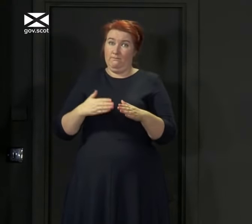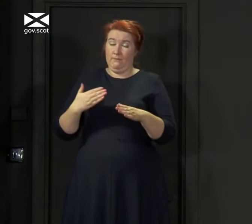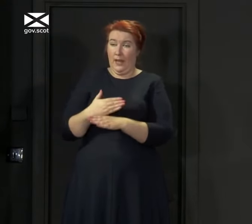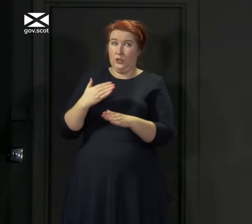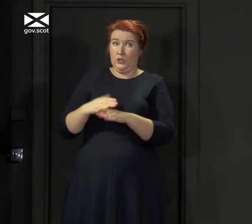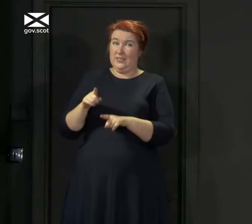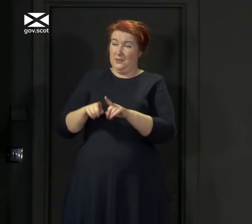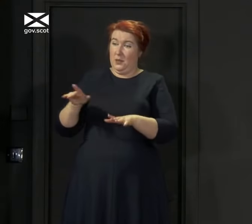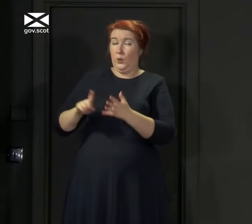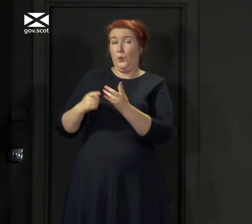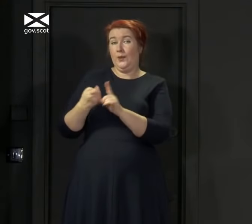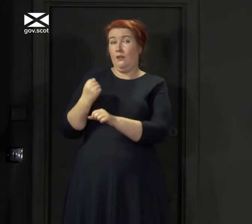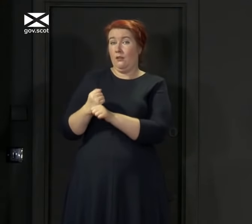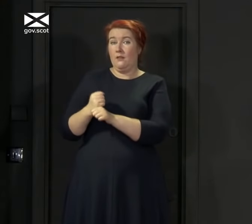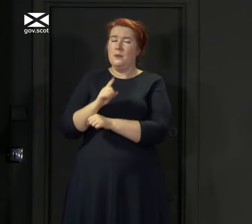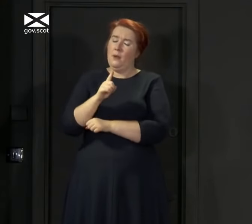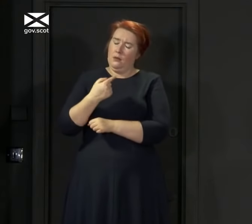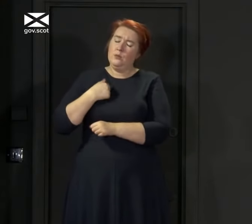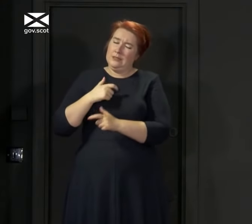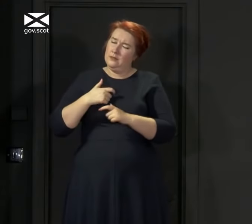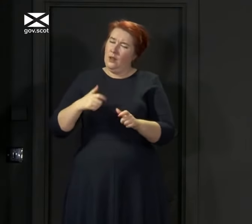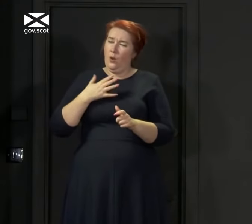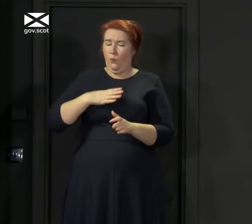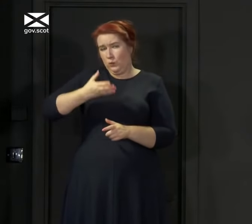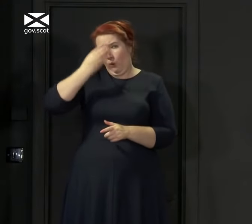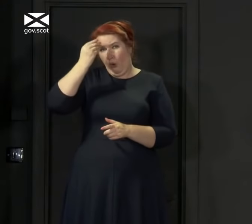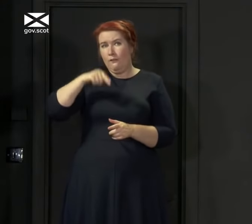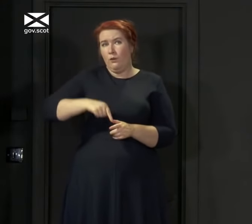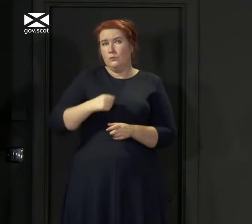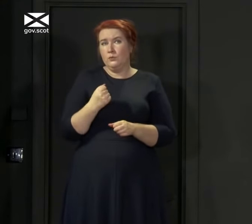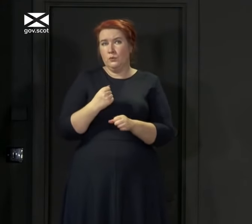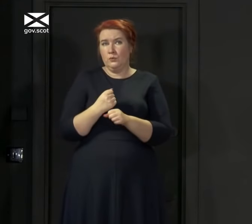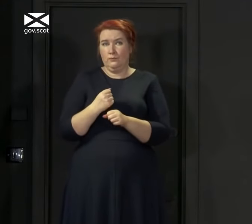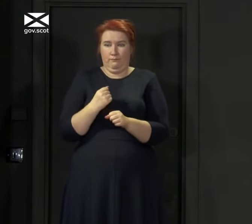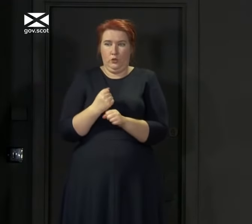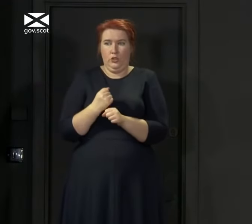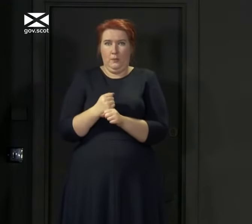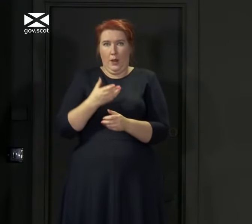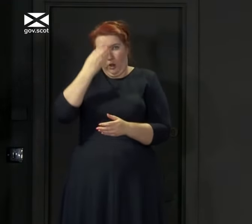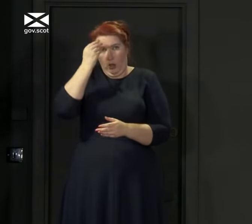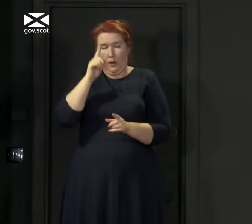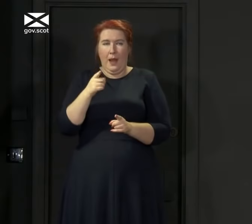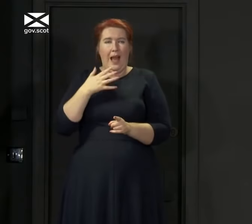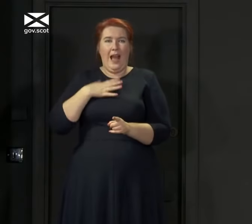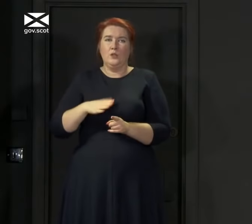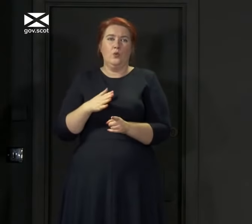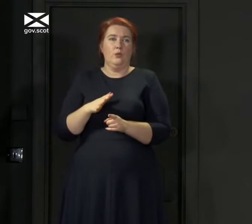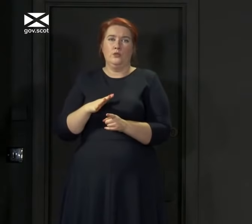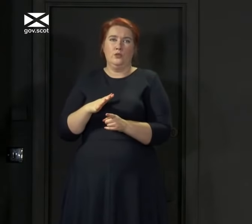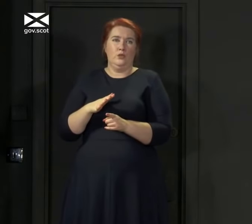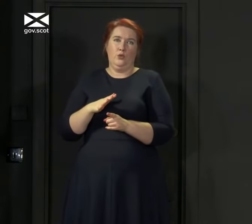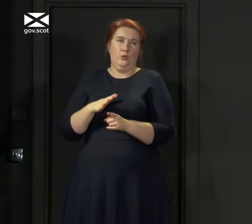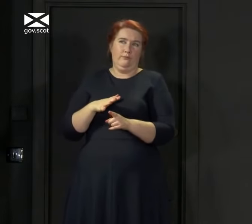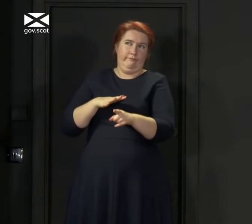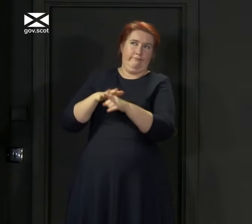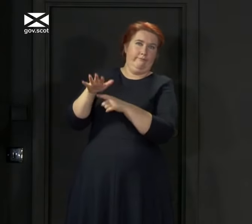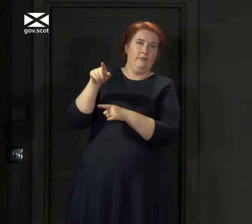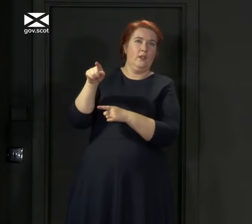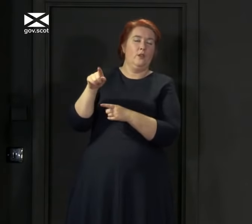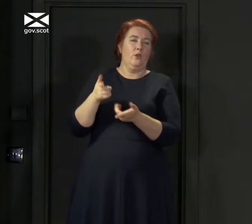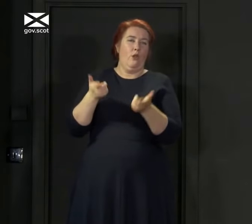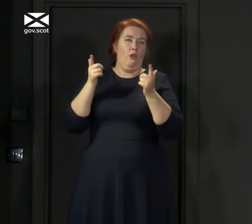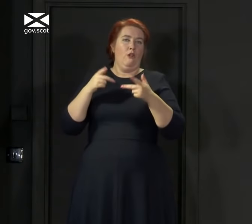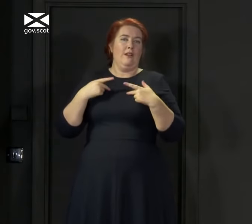But we will always look to learn lessons from that. But what I won't do today is tread on the toes of the Lord Advocate in his